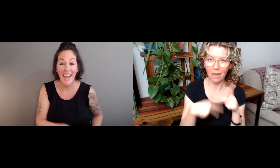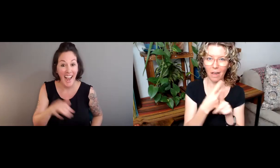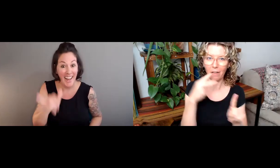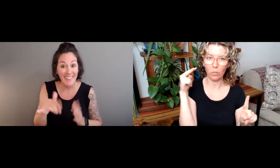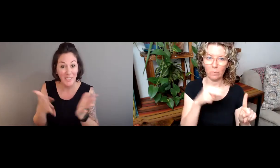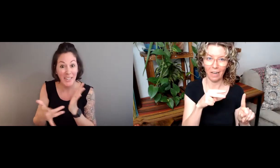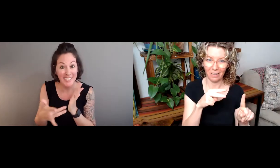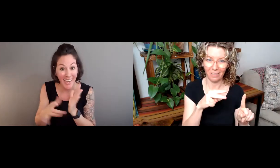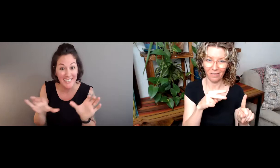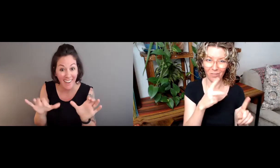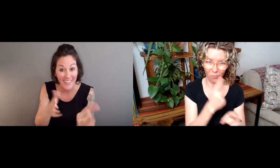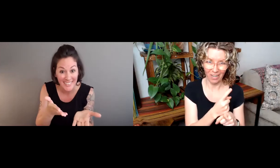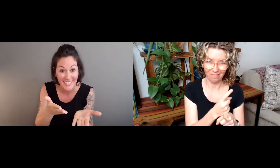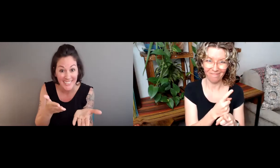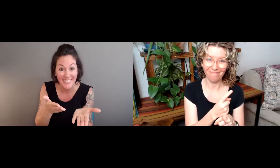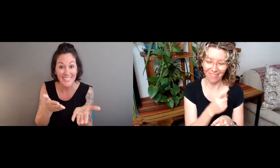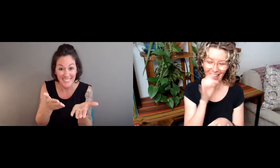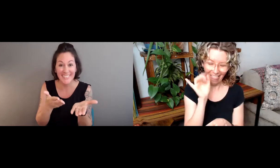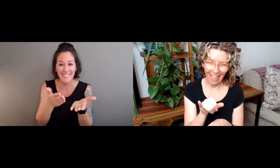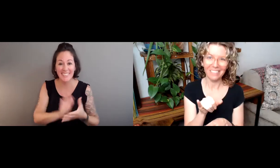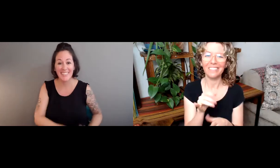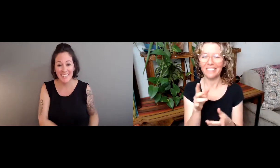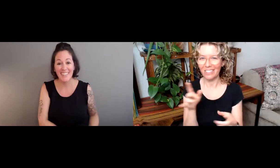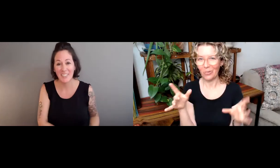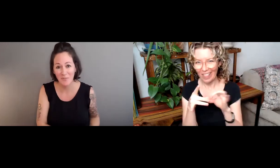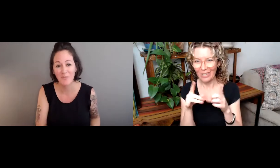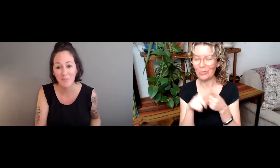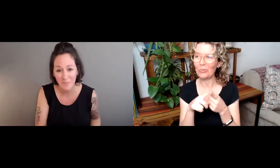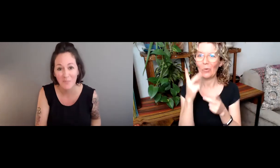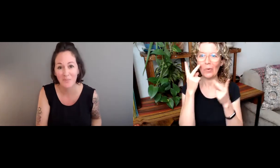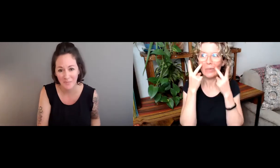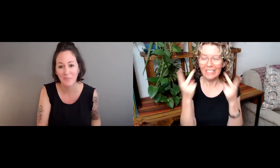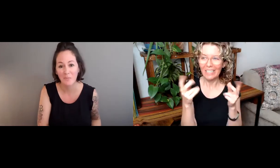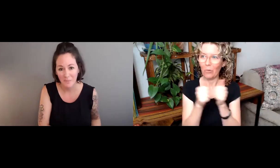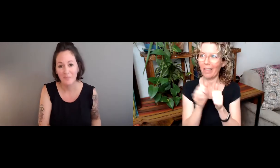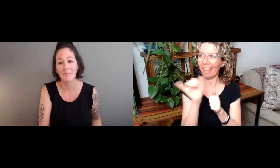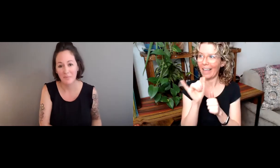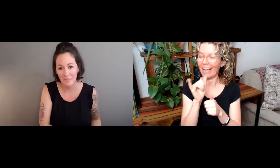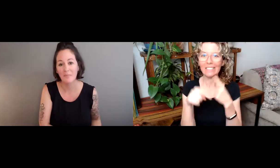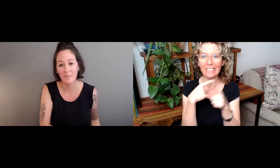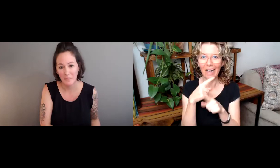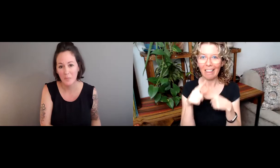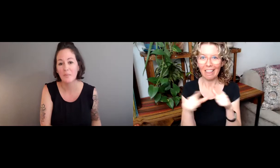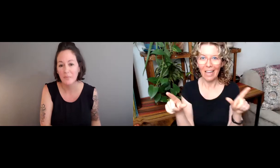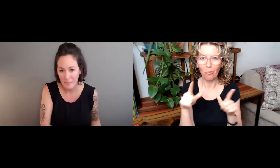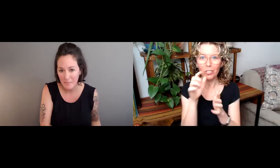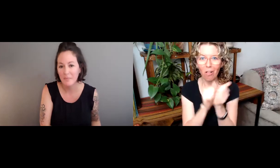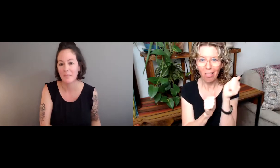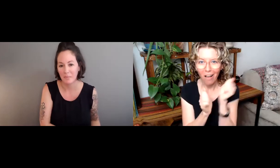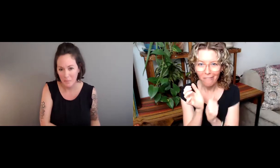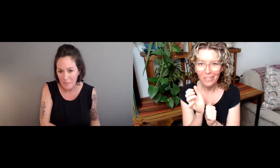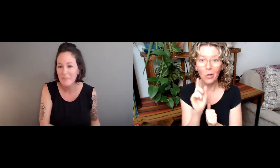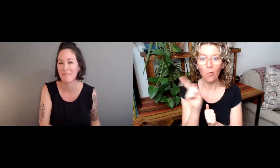And has more of a disembodied perspective. And that's what technology does. Mm-hmm. It's a traditional